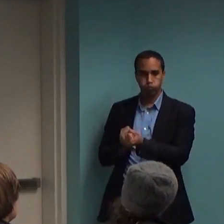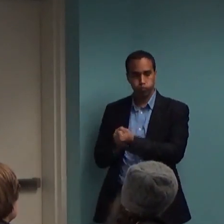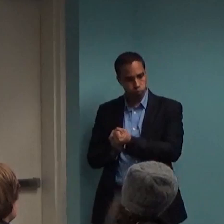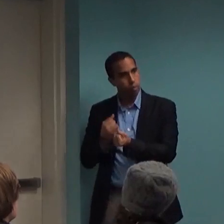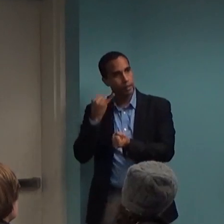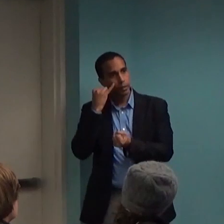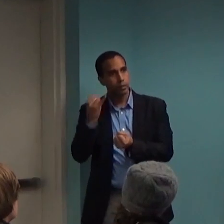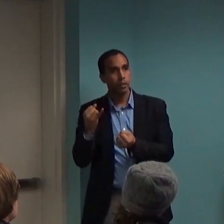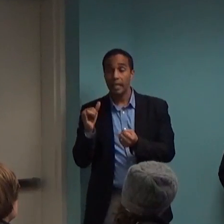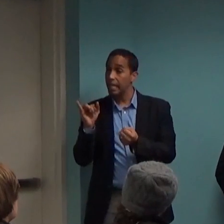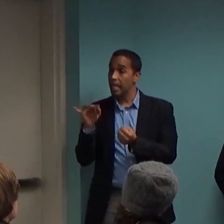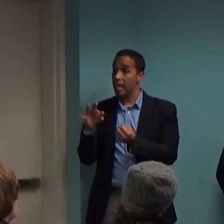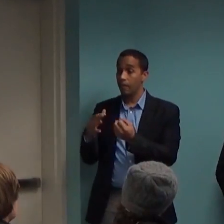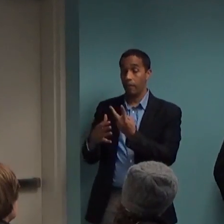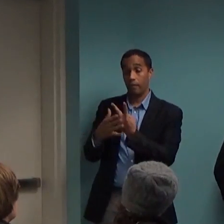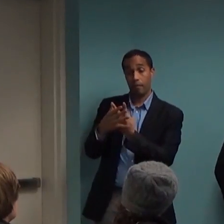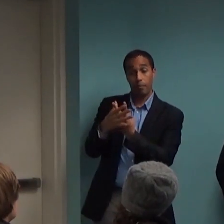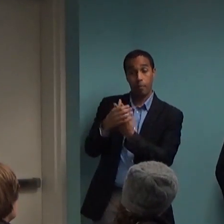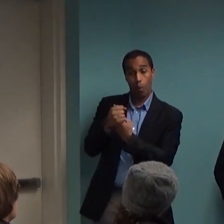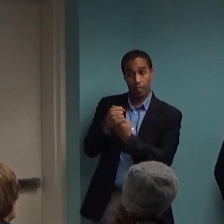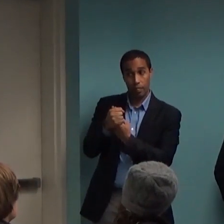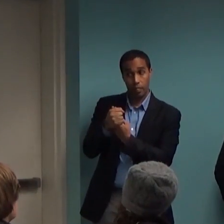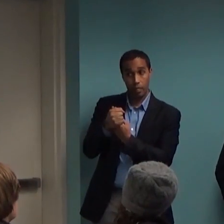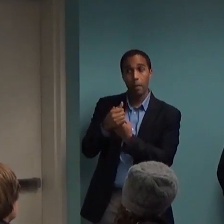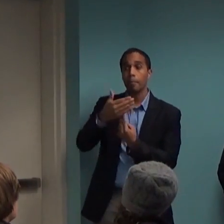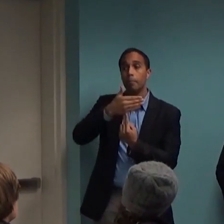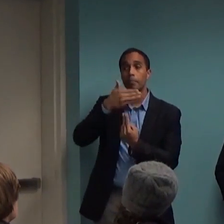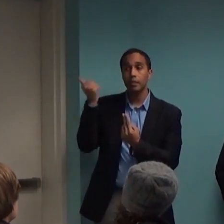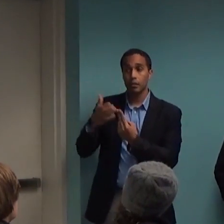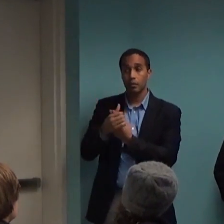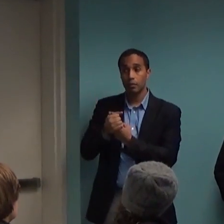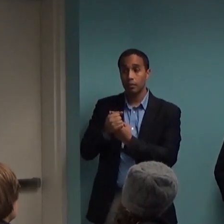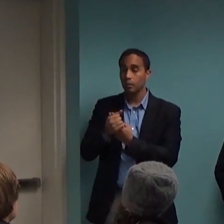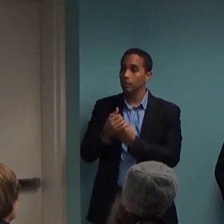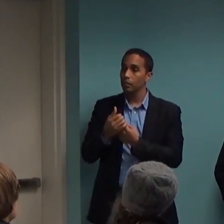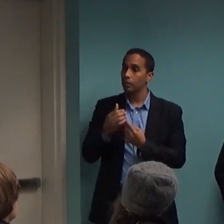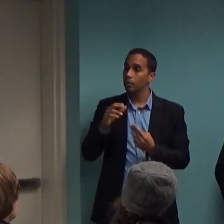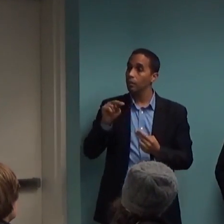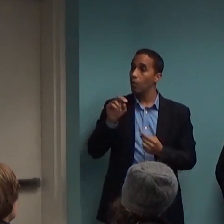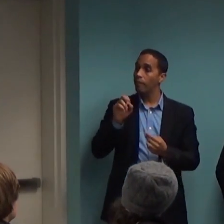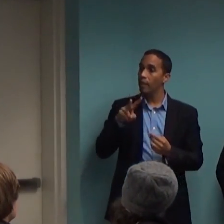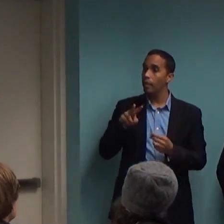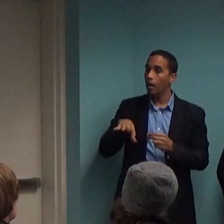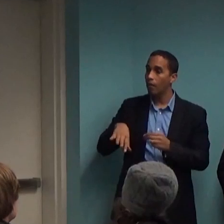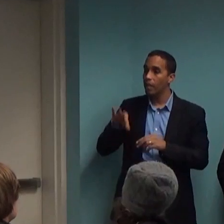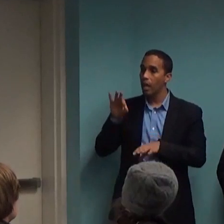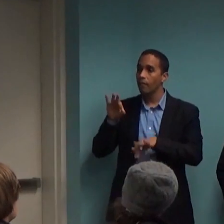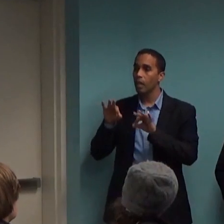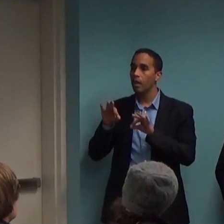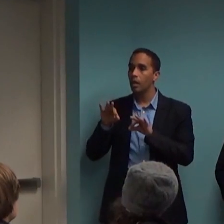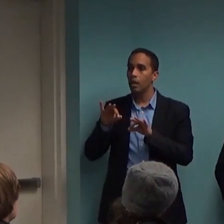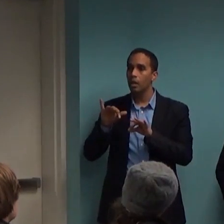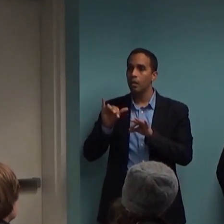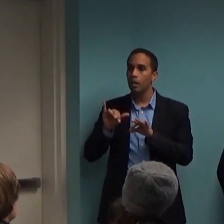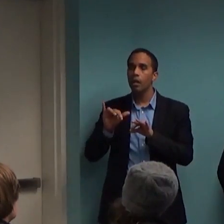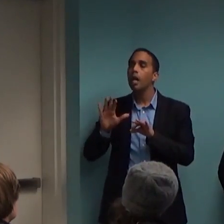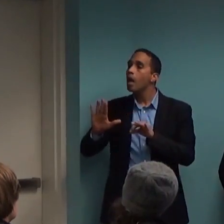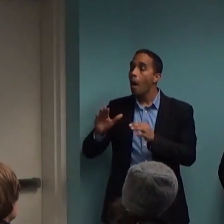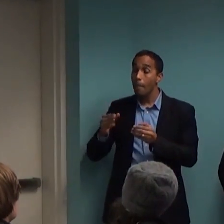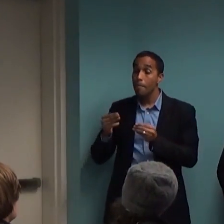treatment was the most effective way to go. I've now come to feel, based upon the methodology that's used, that we don't